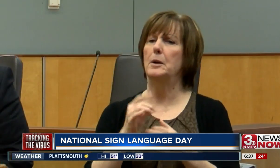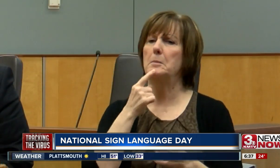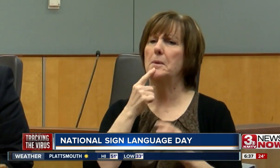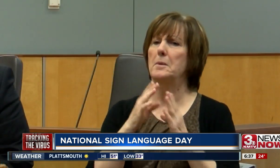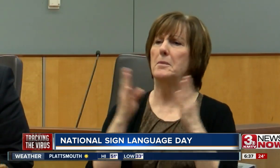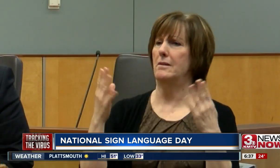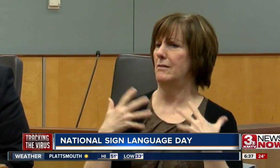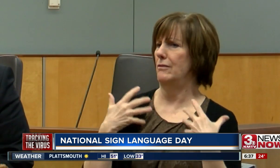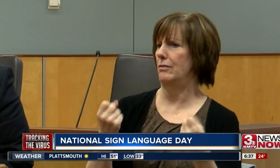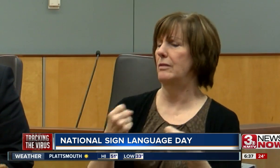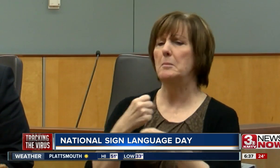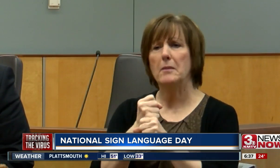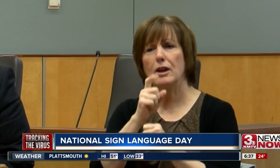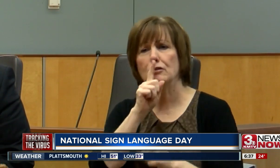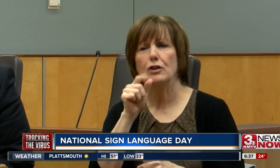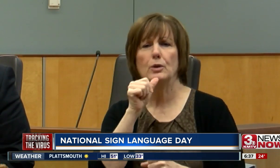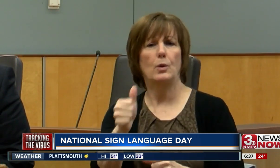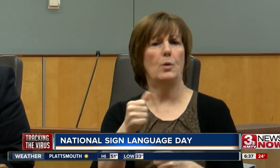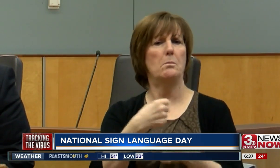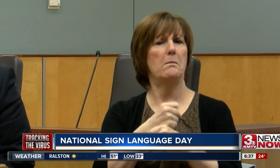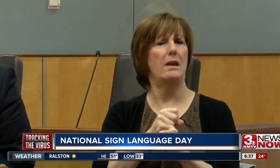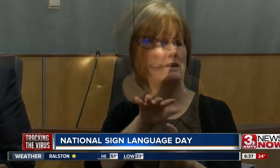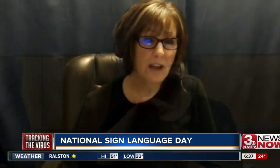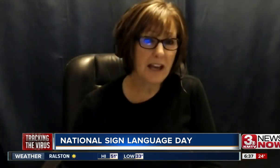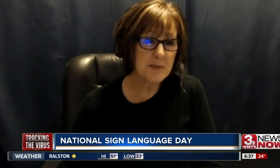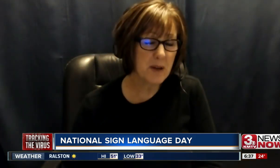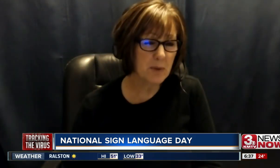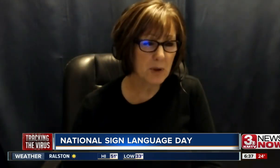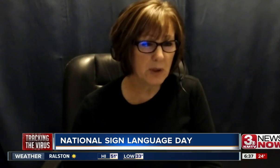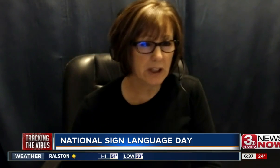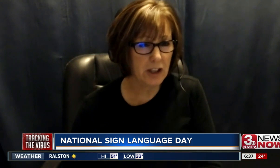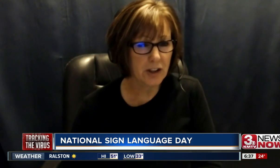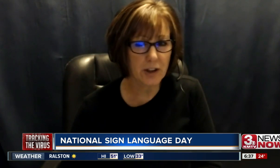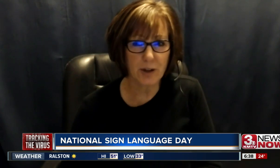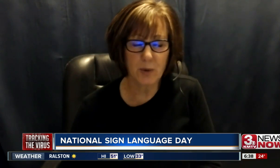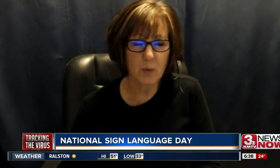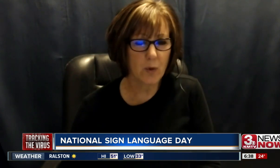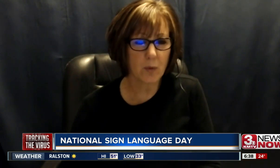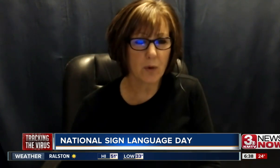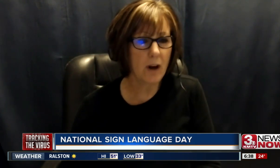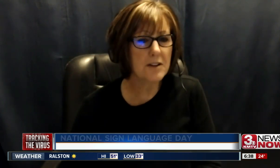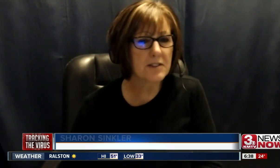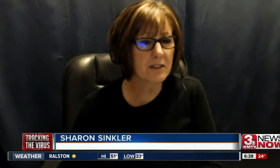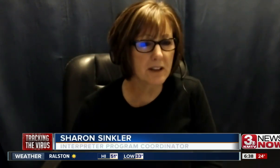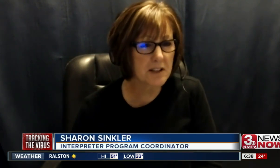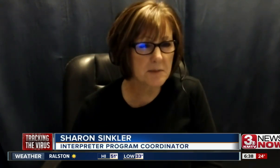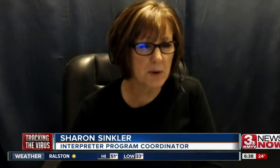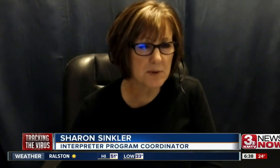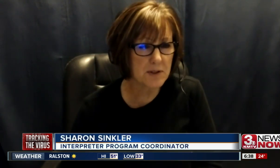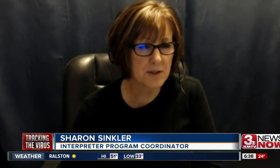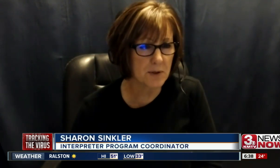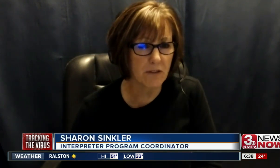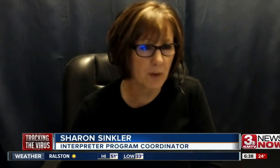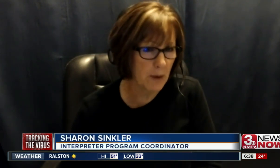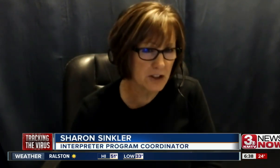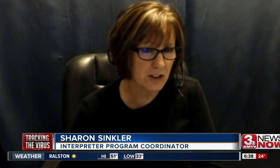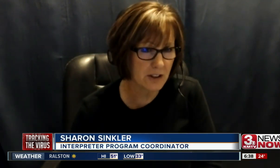has signed for some of the most recent Omaha press conferences. As people who can hear, we're constantly exposed to information.